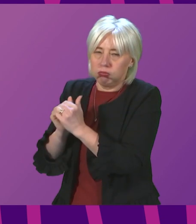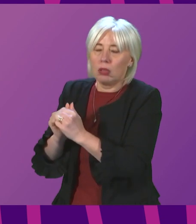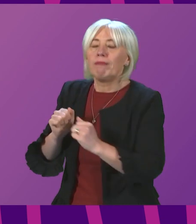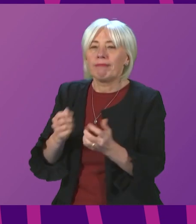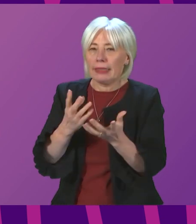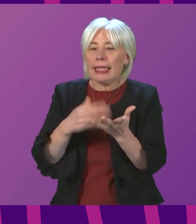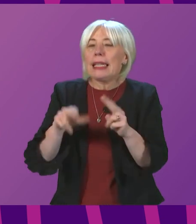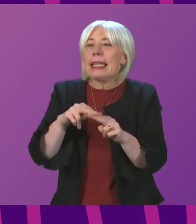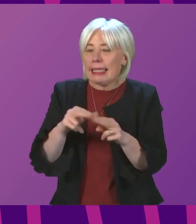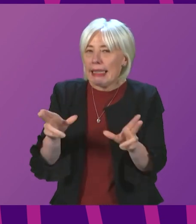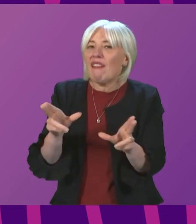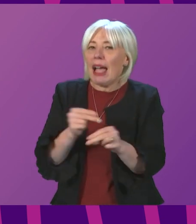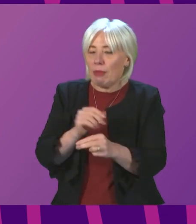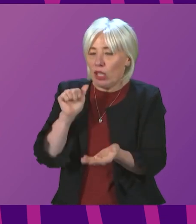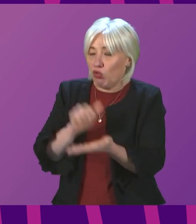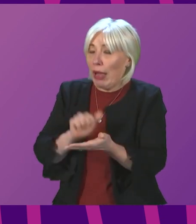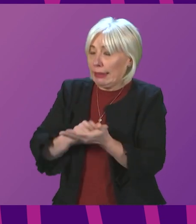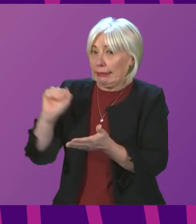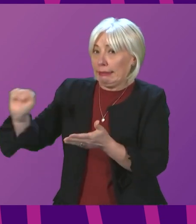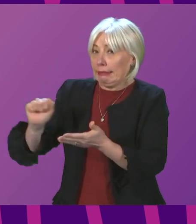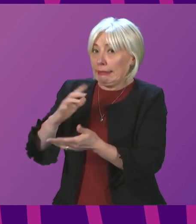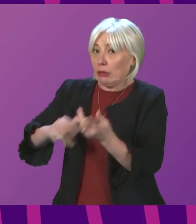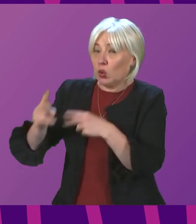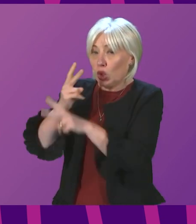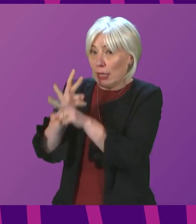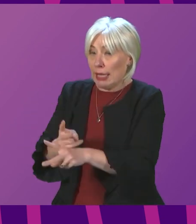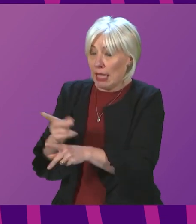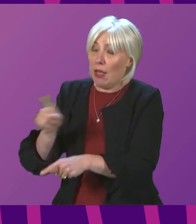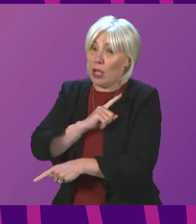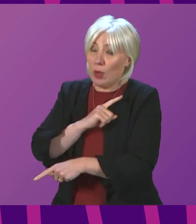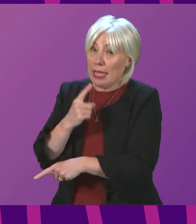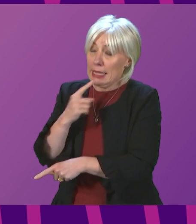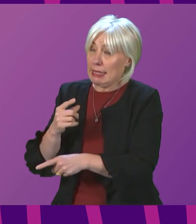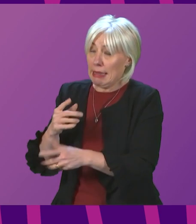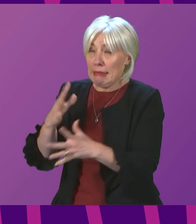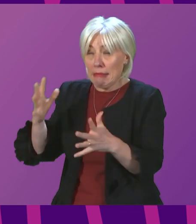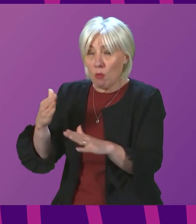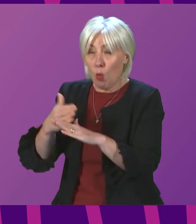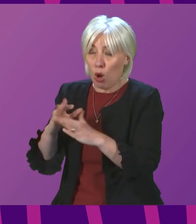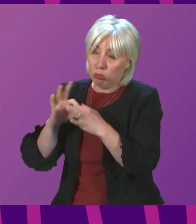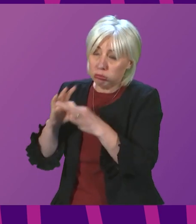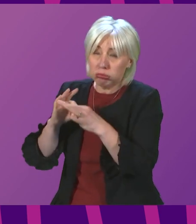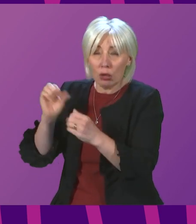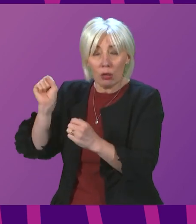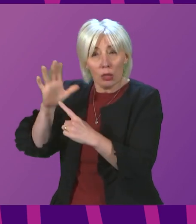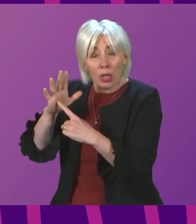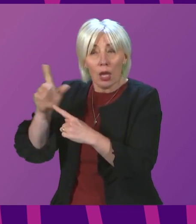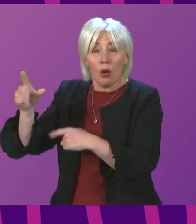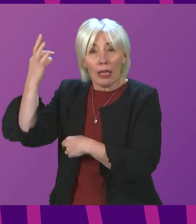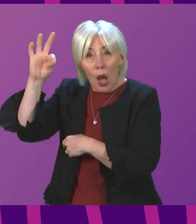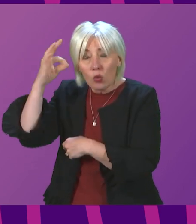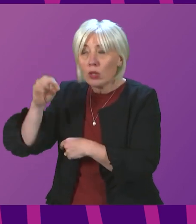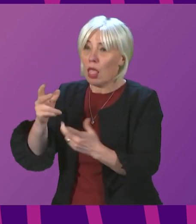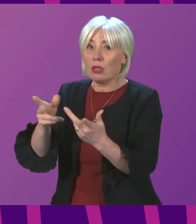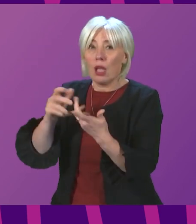absences is particularly acute in social care, which is why I spoke about the very significant work that the Scottish Government is doing with local authorities and other